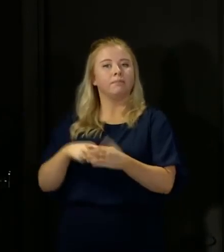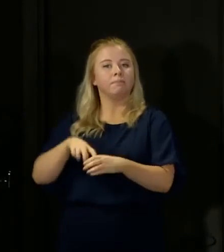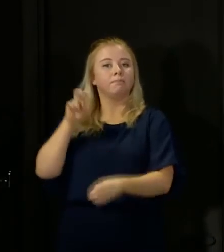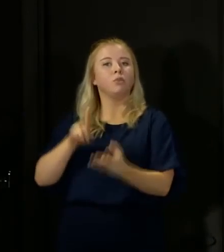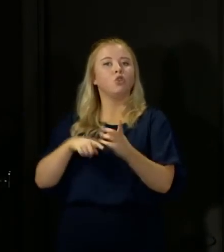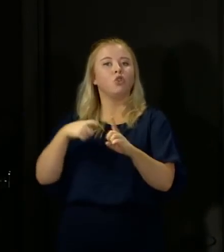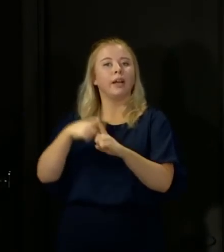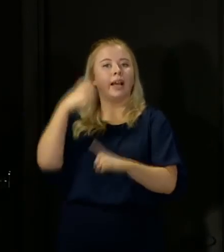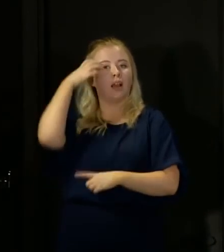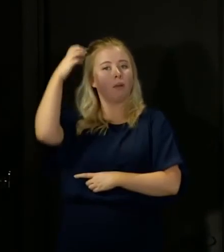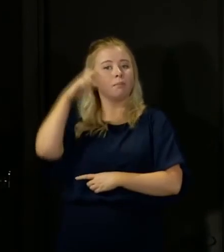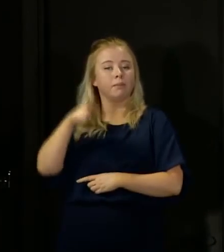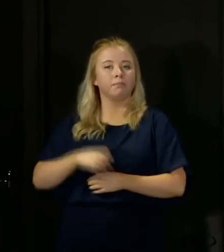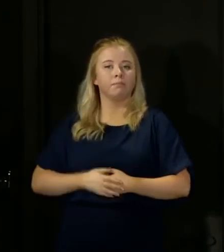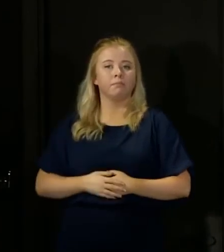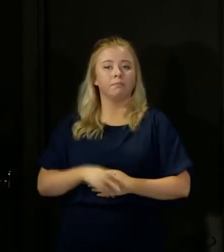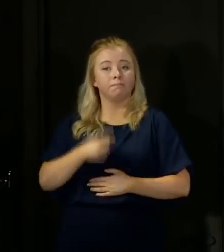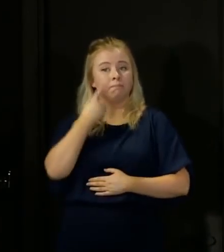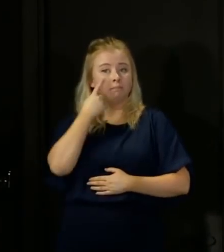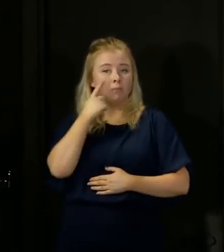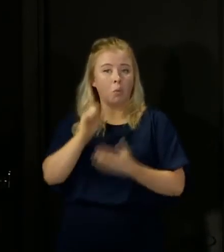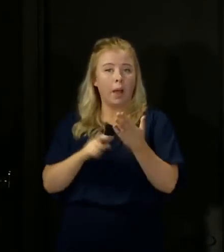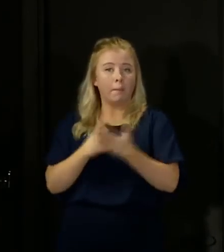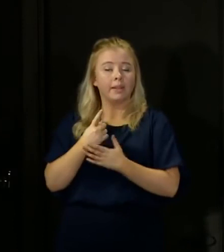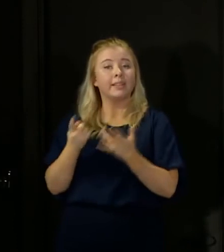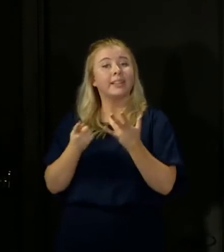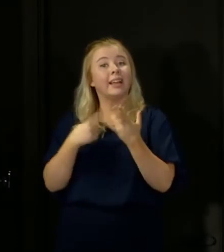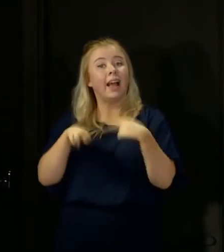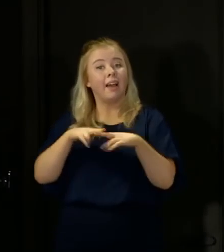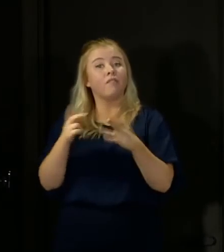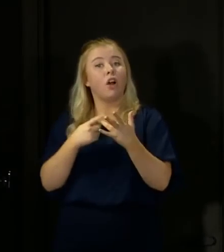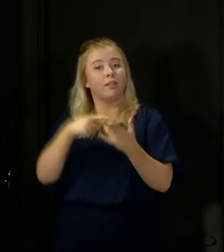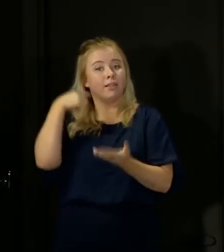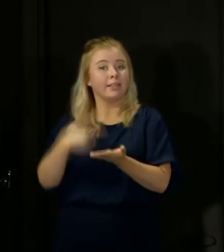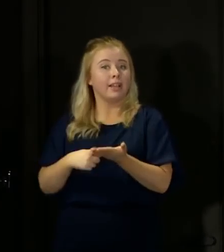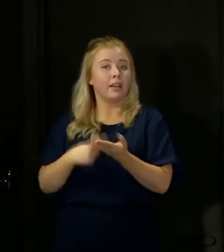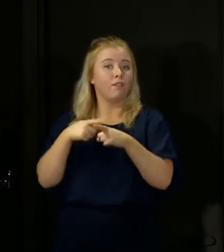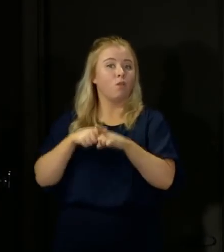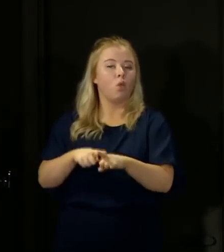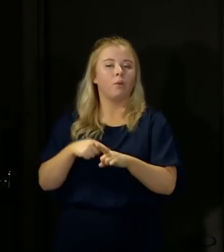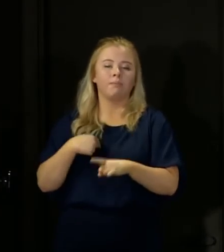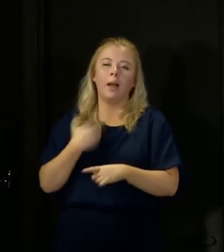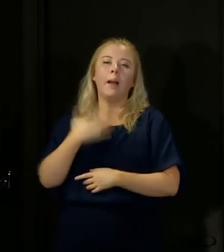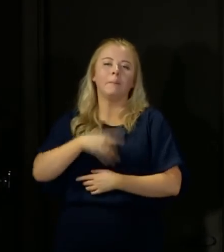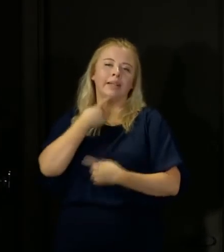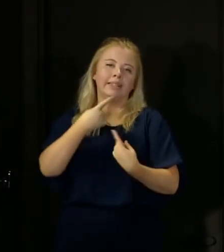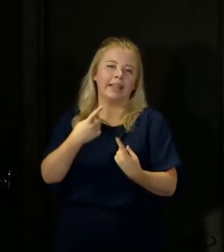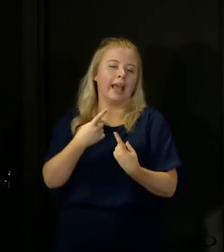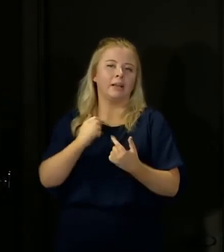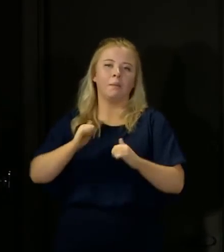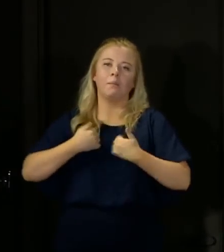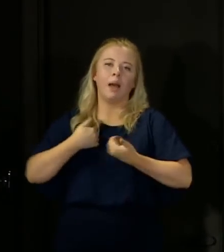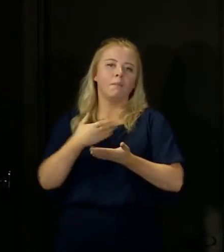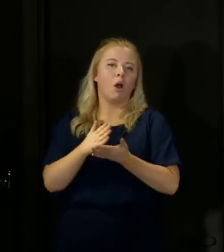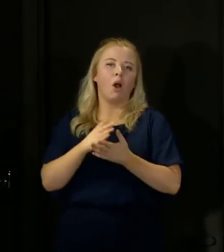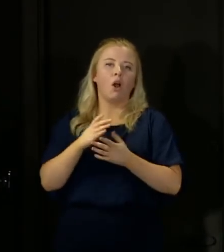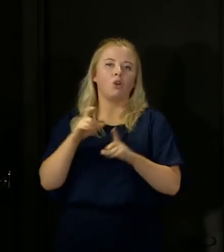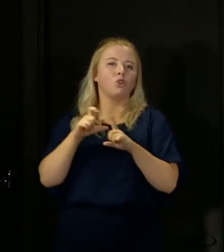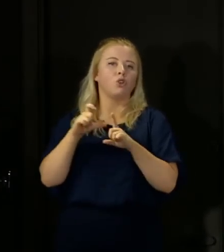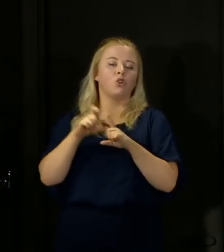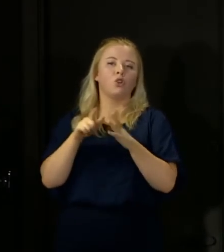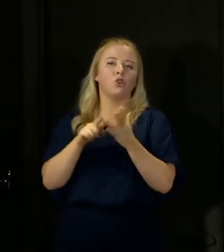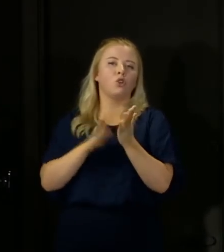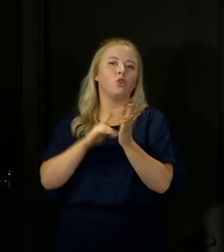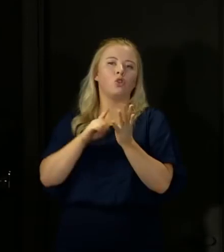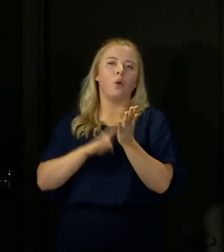the UK government and we'll see whether others decide to follow suit. I've had my say on Dominic Cummings. I don't intend to say